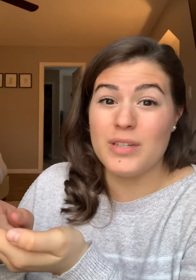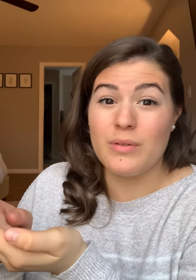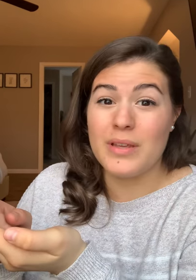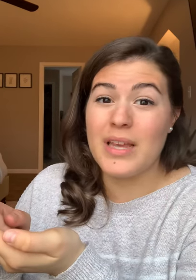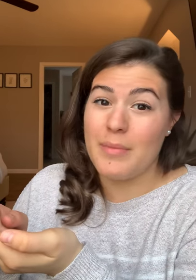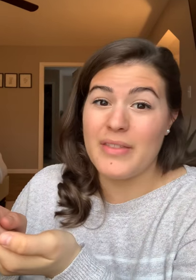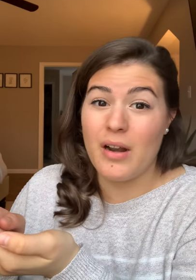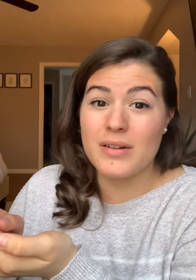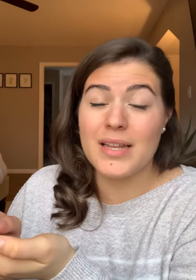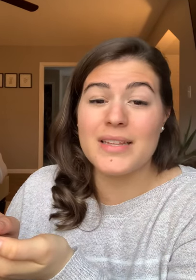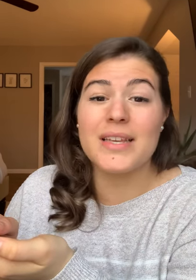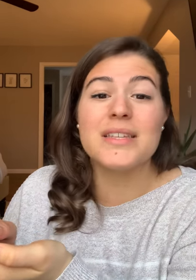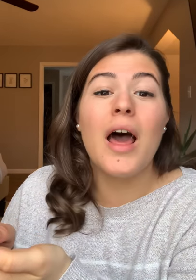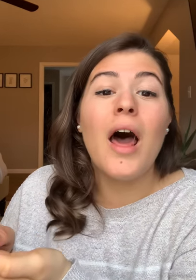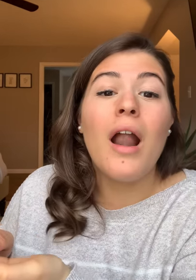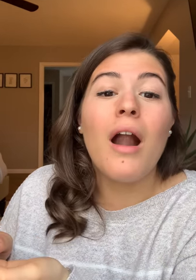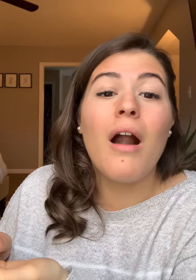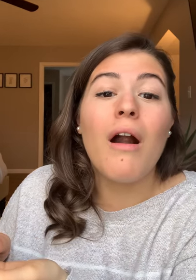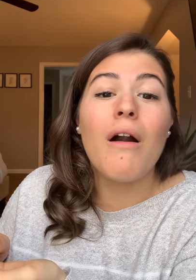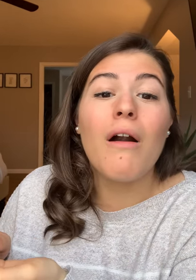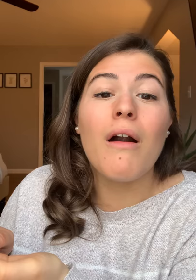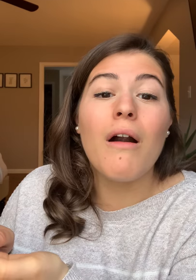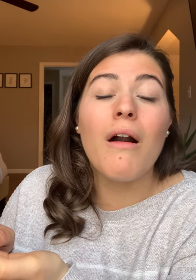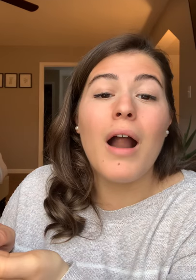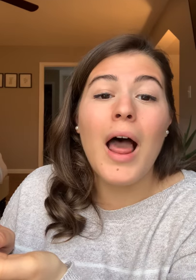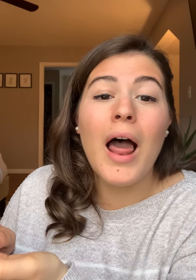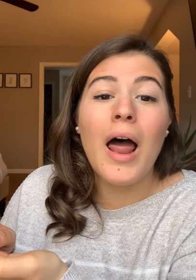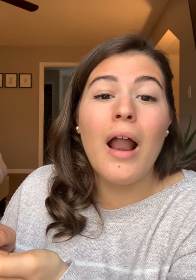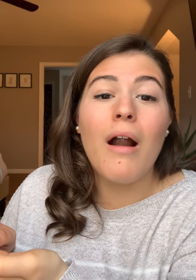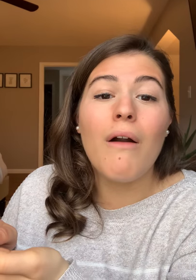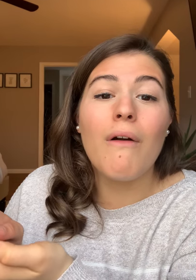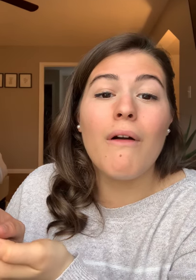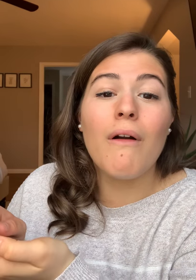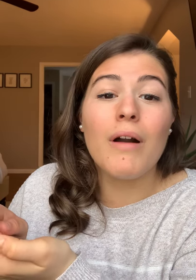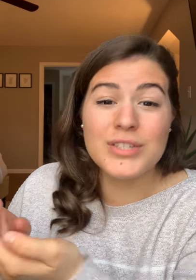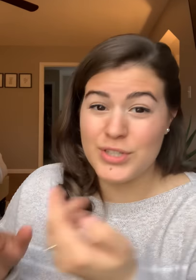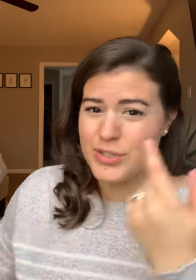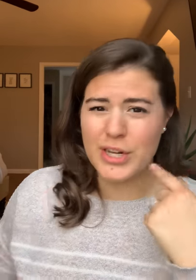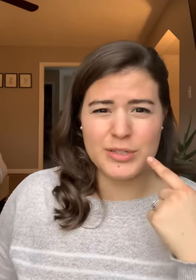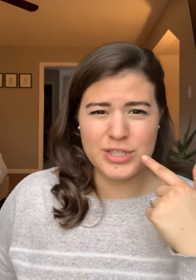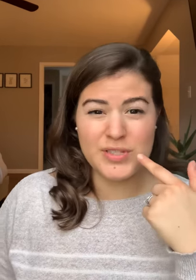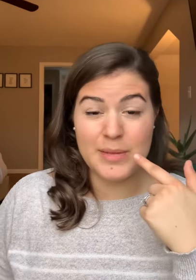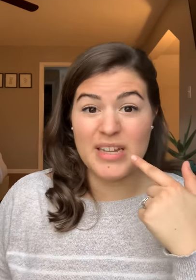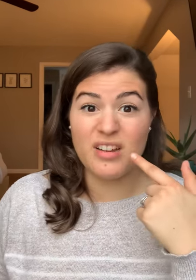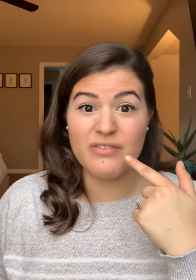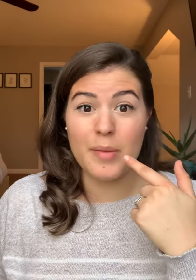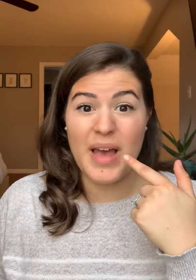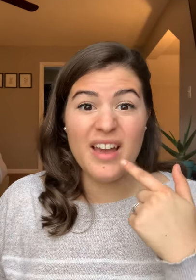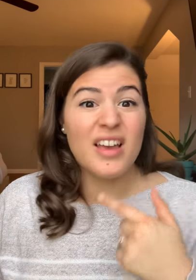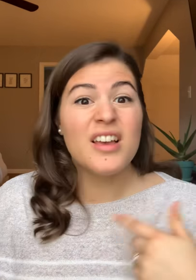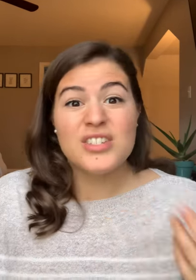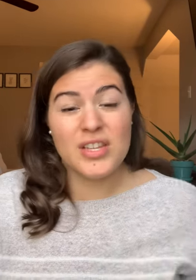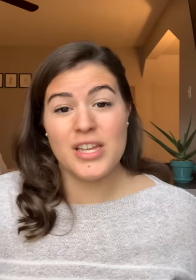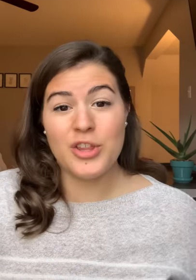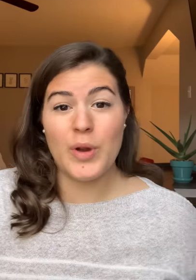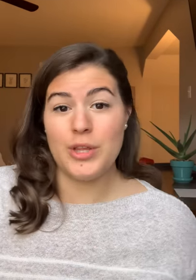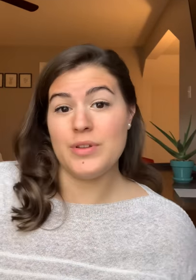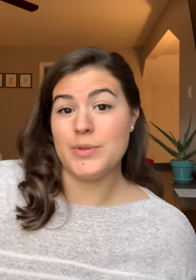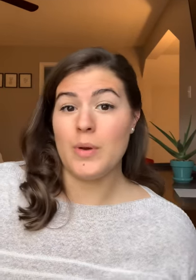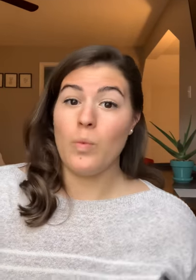can make that R sound like this so did you hear did you see my tongue flip back so it's the other way you can do it one